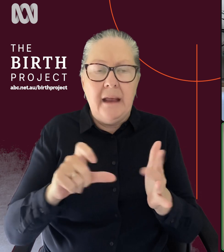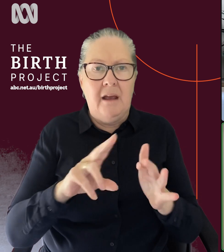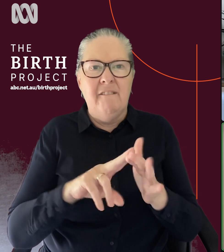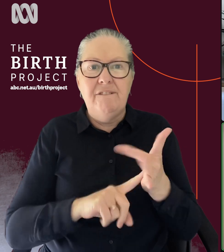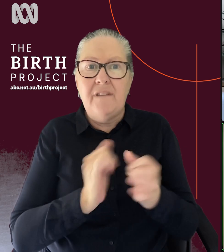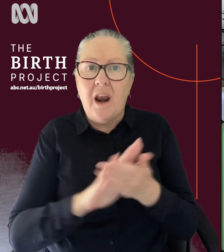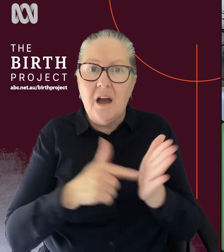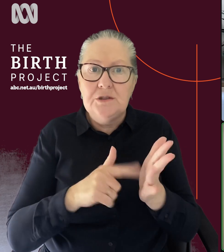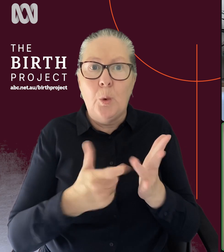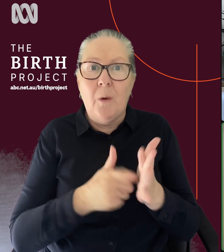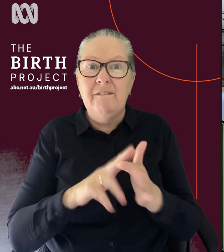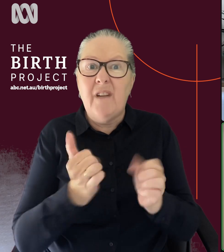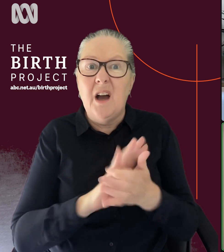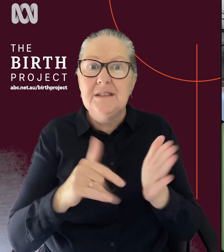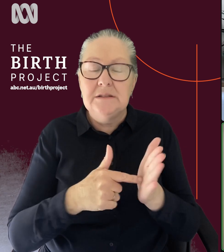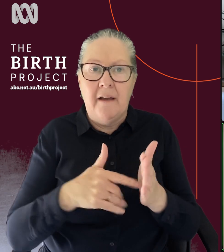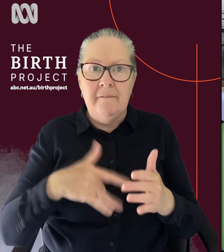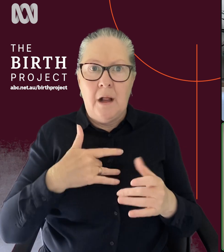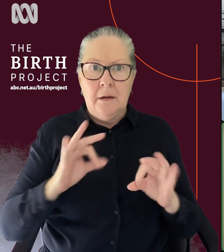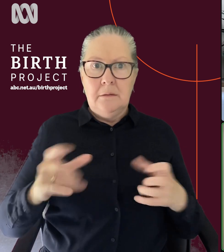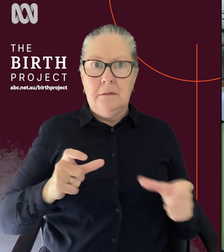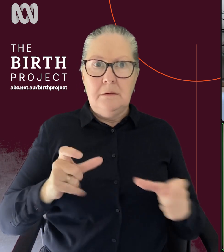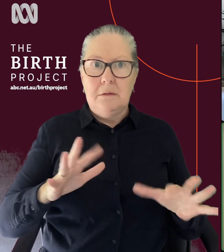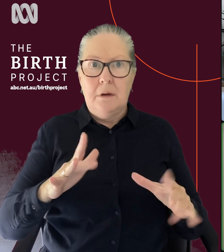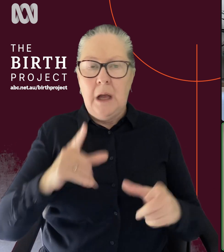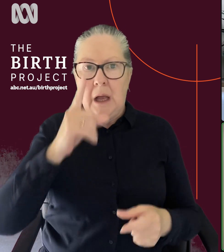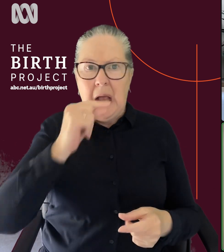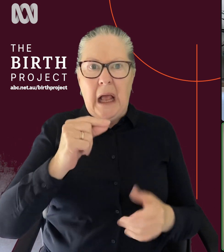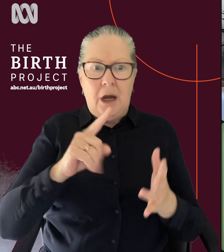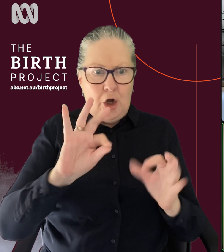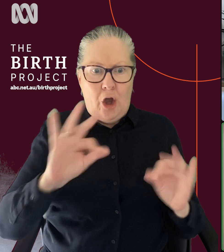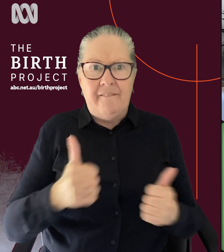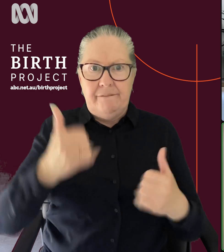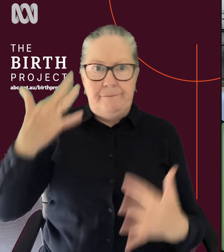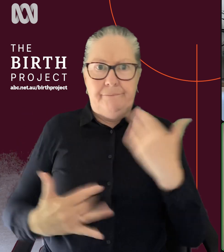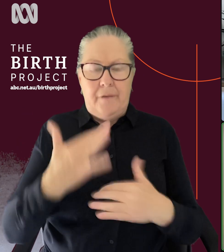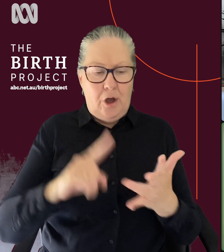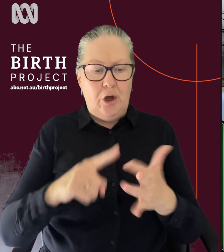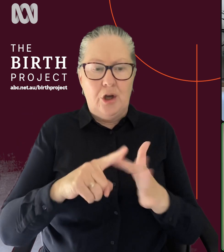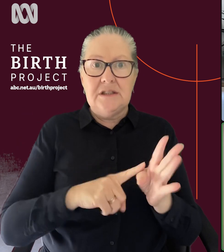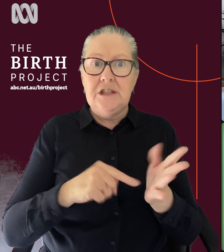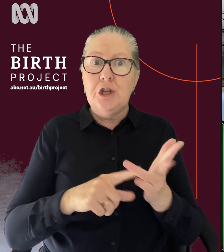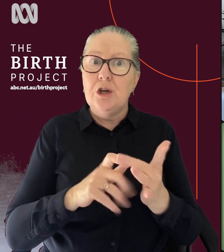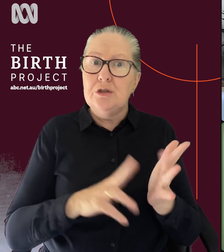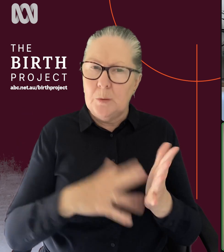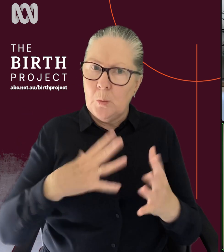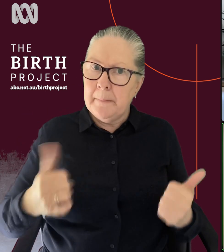and you kind of lose control, then you can reduce that oxytocin. So we're looking for an environment. And whether that if you're someone who